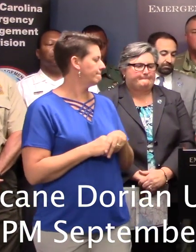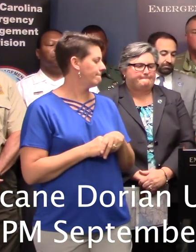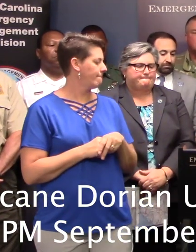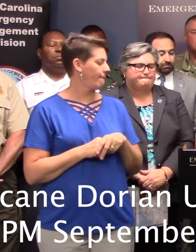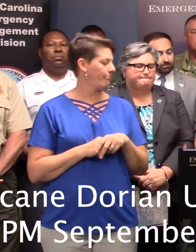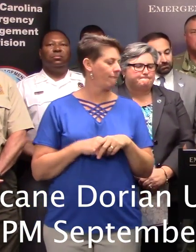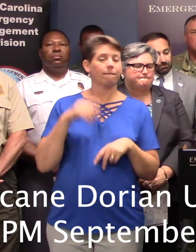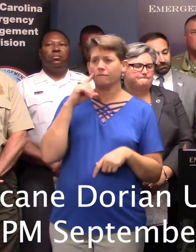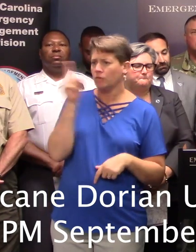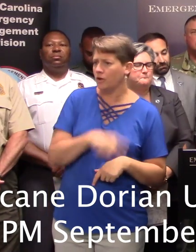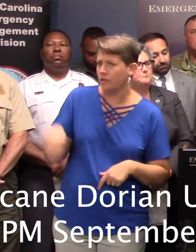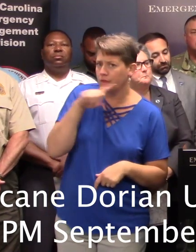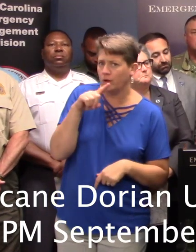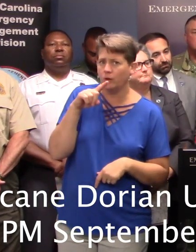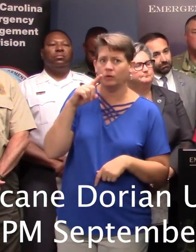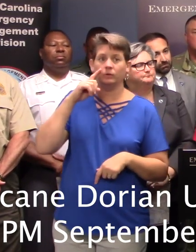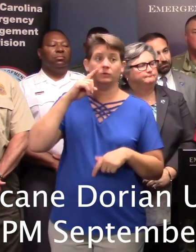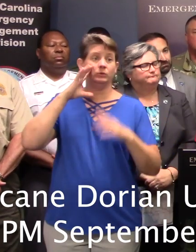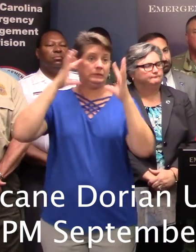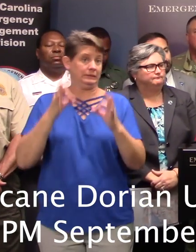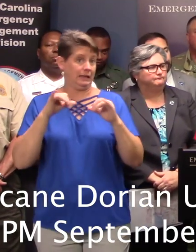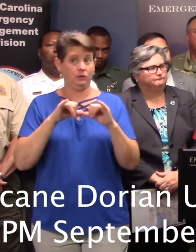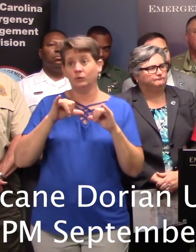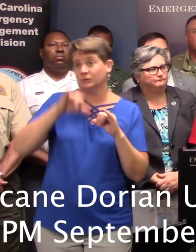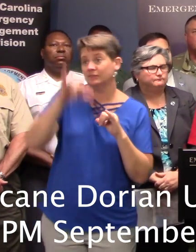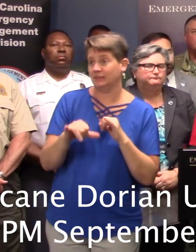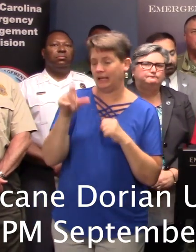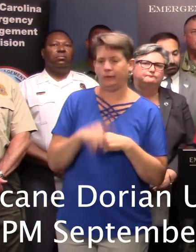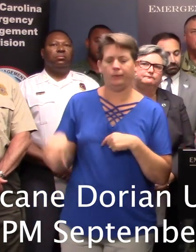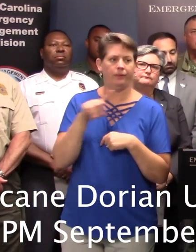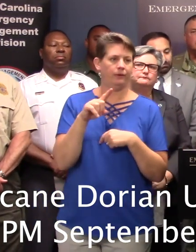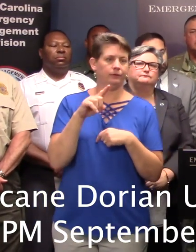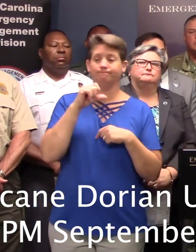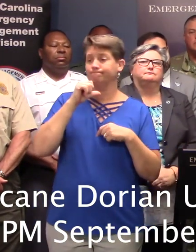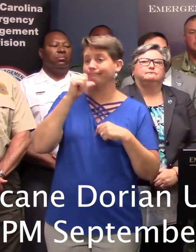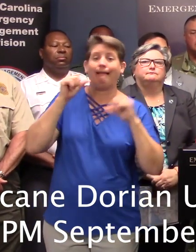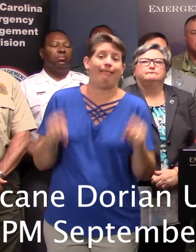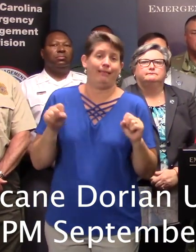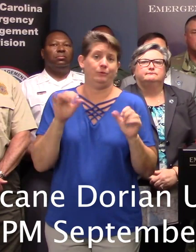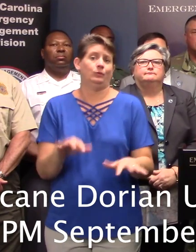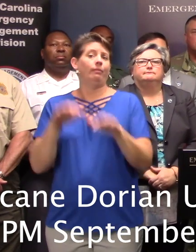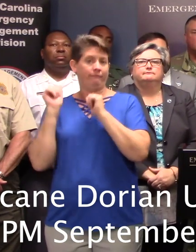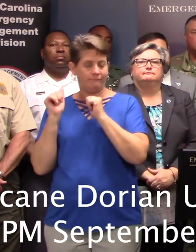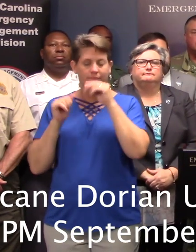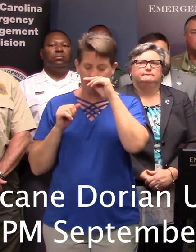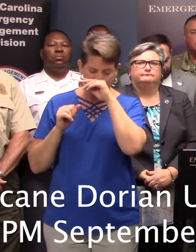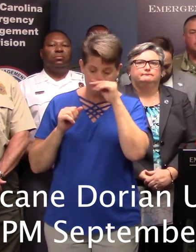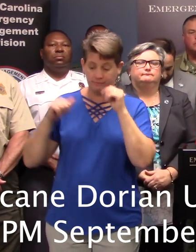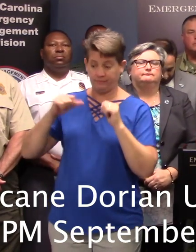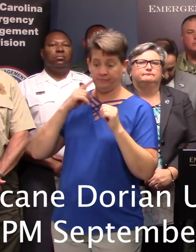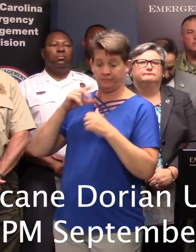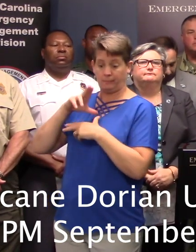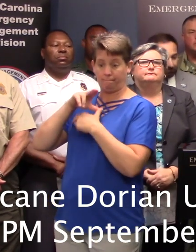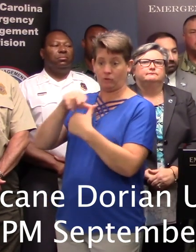So for those who have decided not to evacuate or those who are unable to evacuate, as this storm moves in,